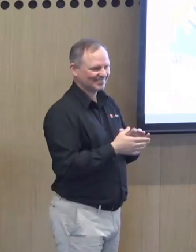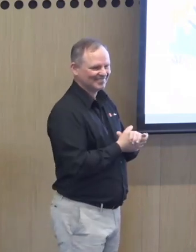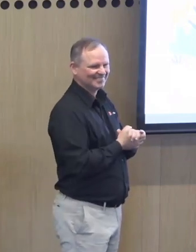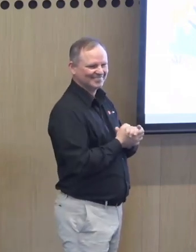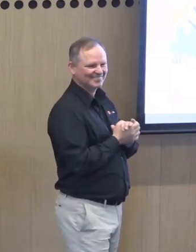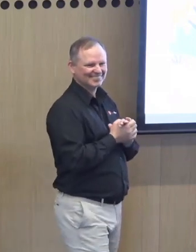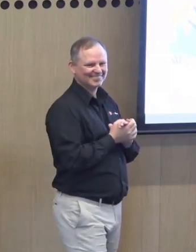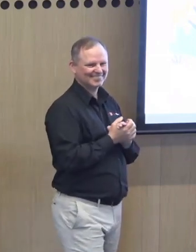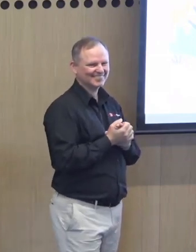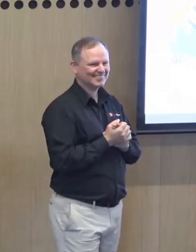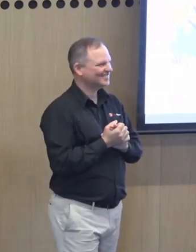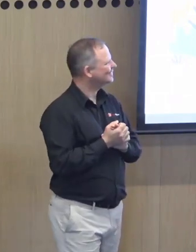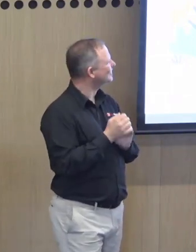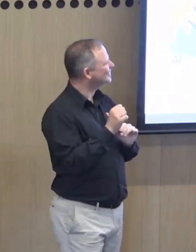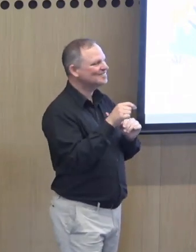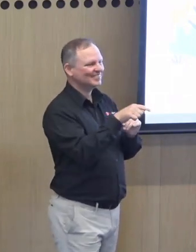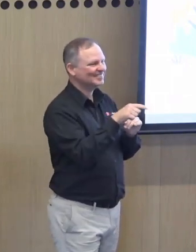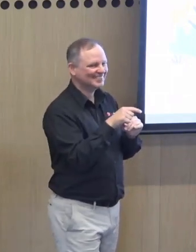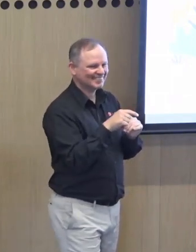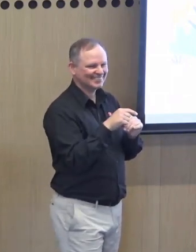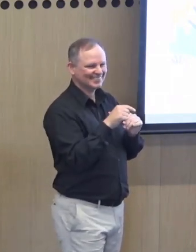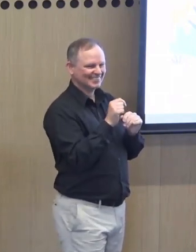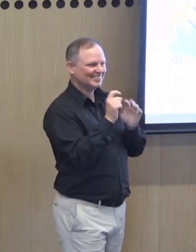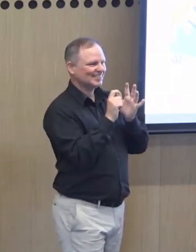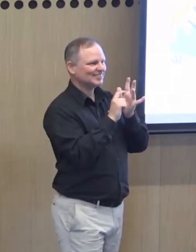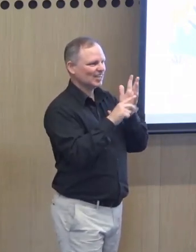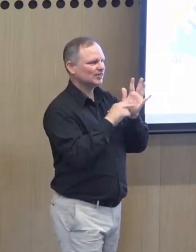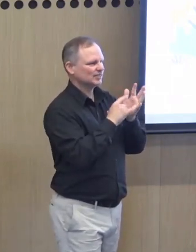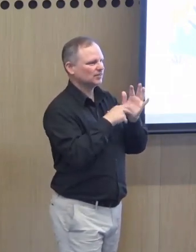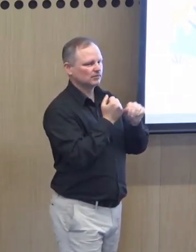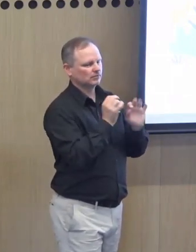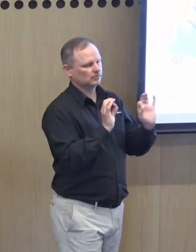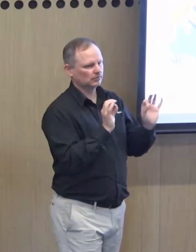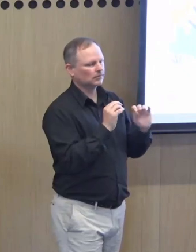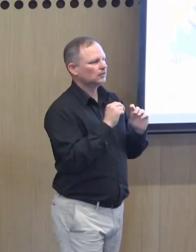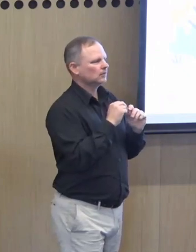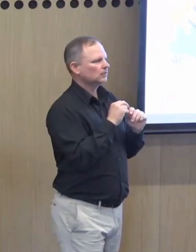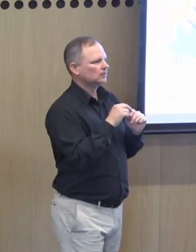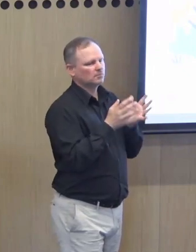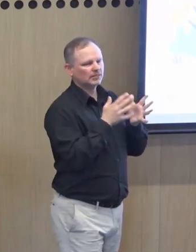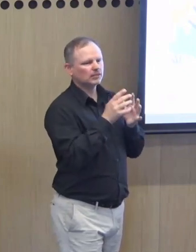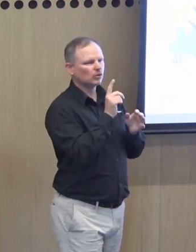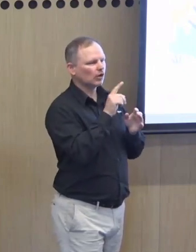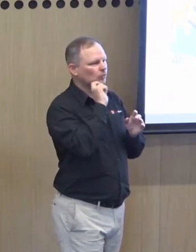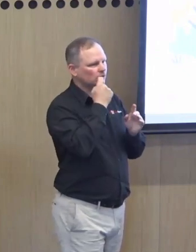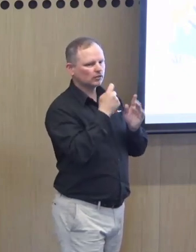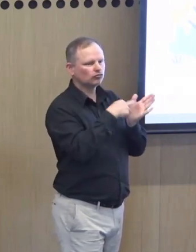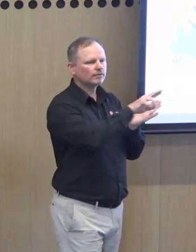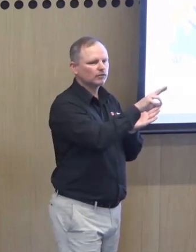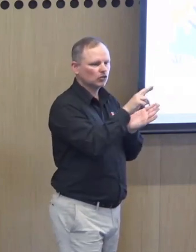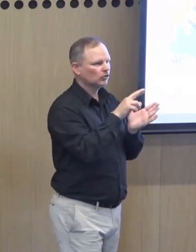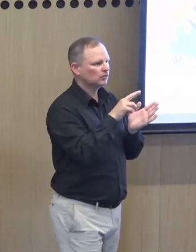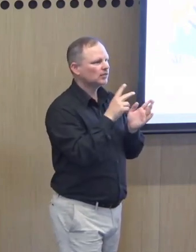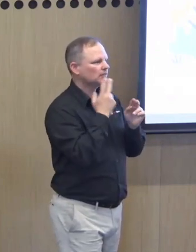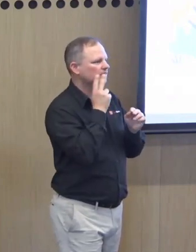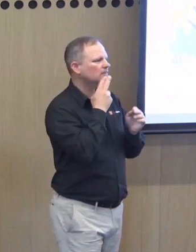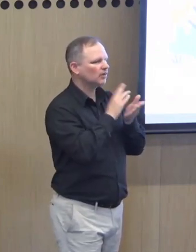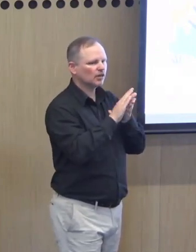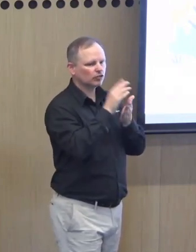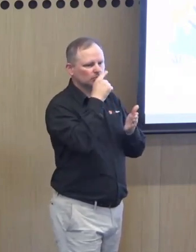support on the other side there are there are no gaps in some of the uh the counseling services that exist but if the deaf and hard of hearing people there it can be so there so